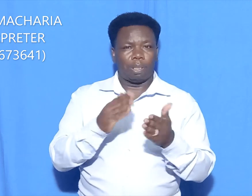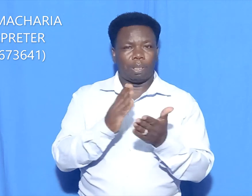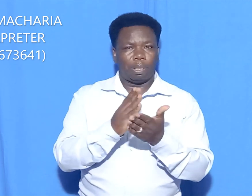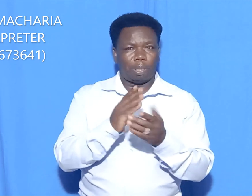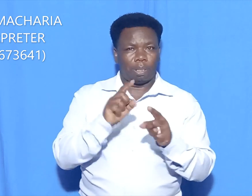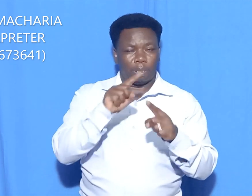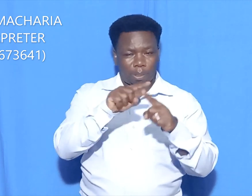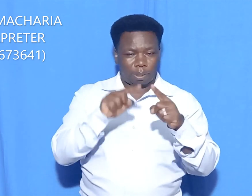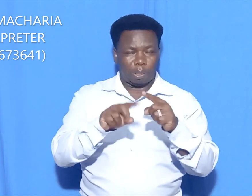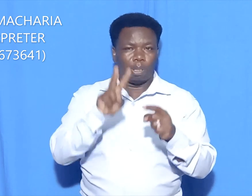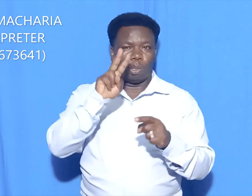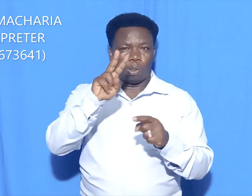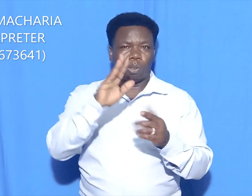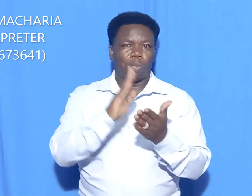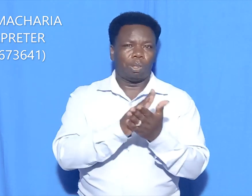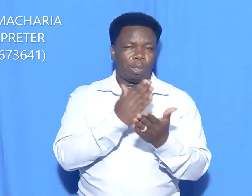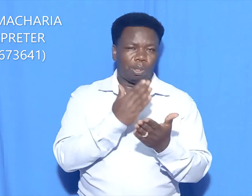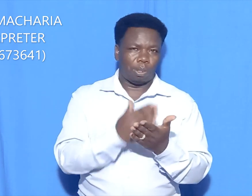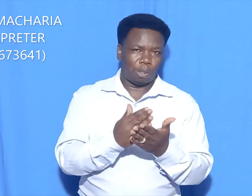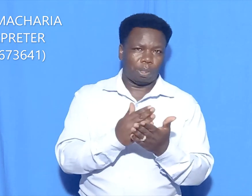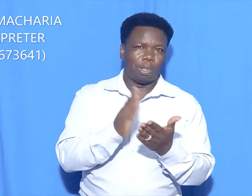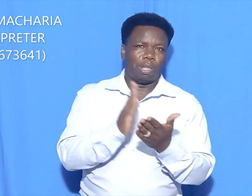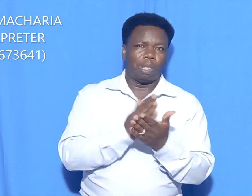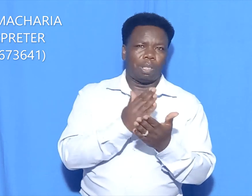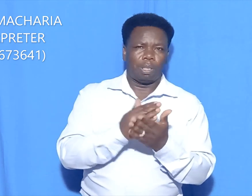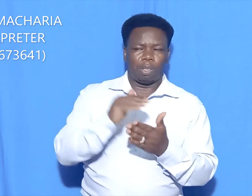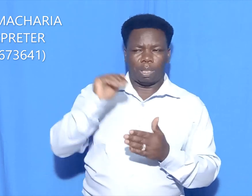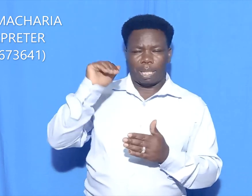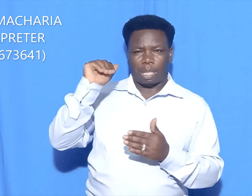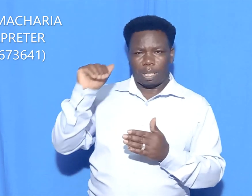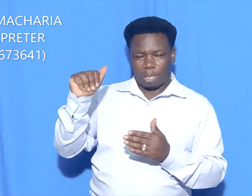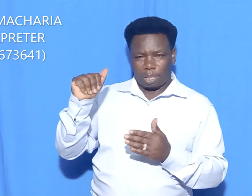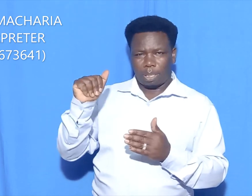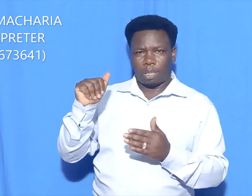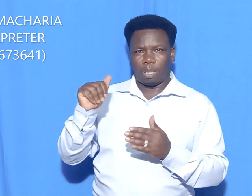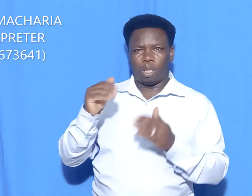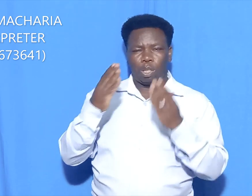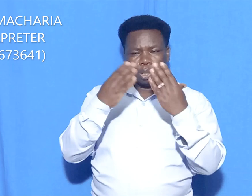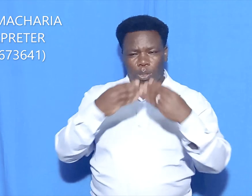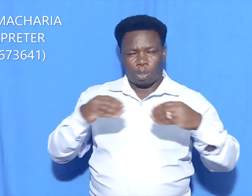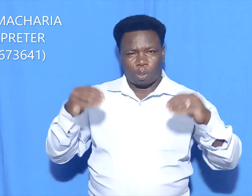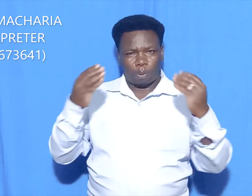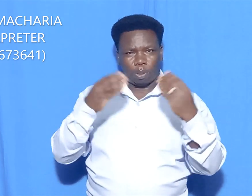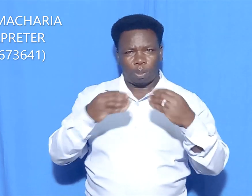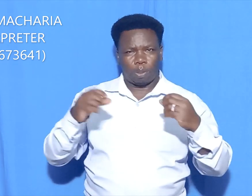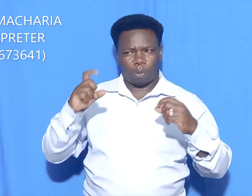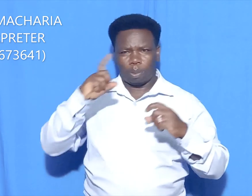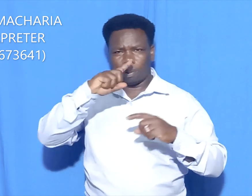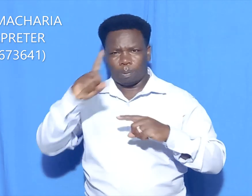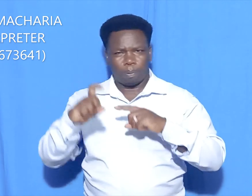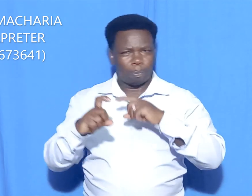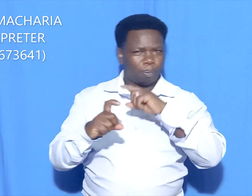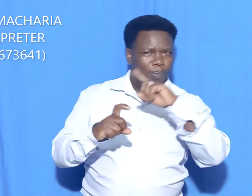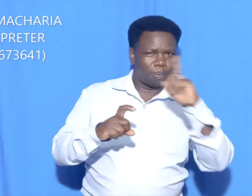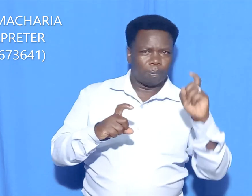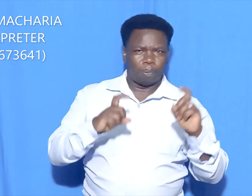Section A is 100 of the requirements. The requirements is none.